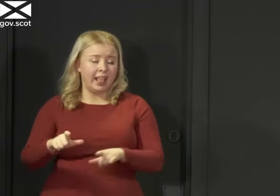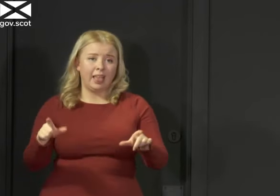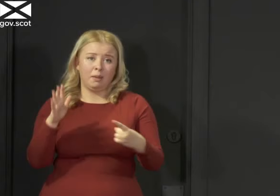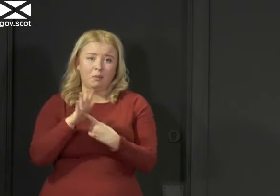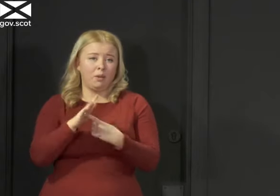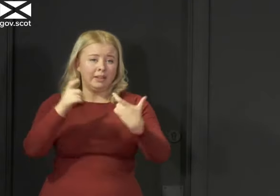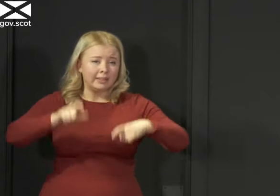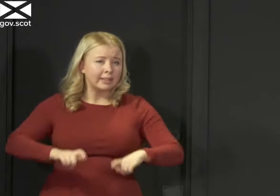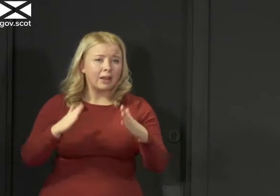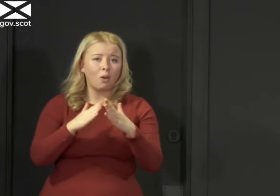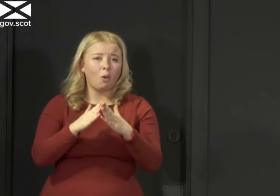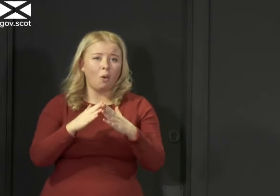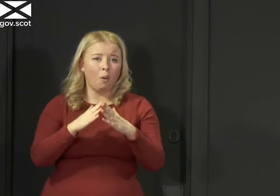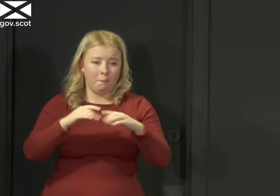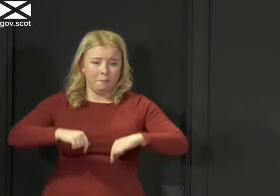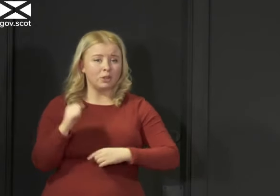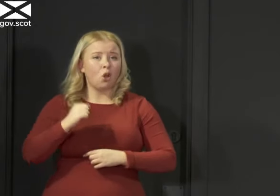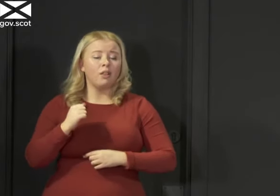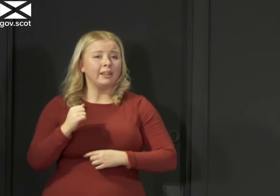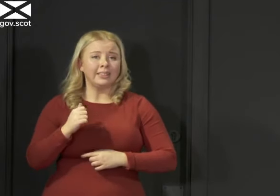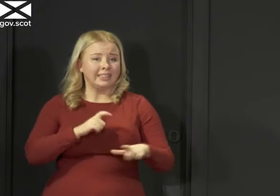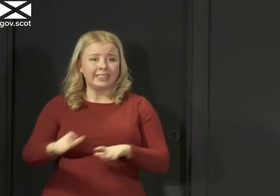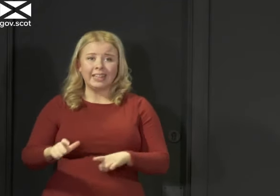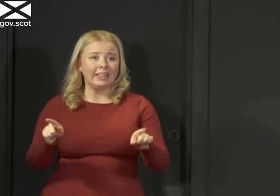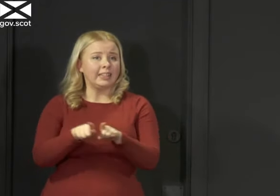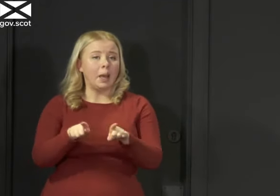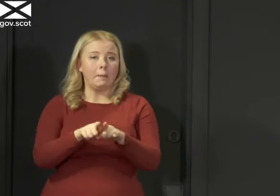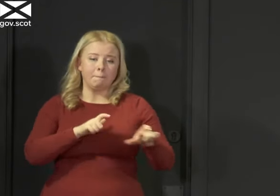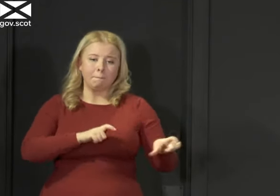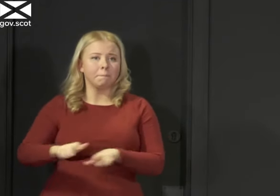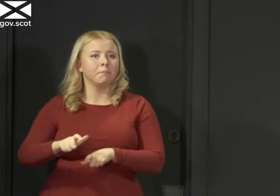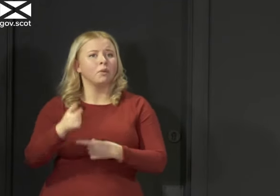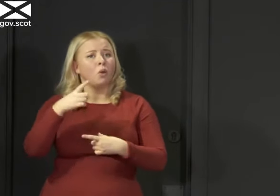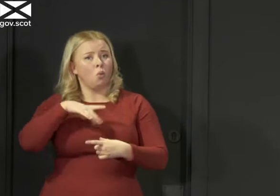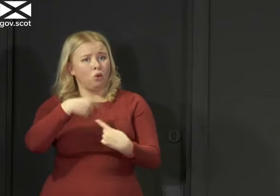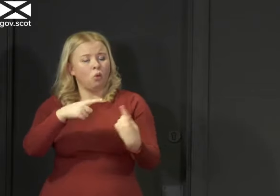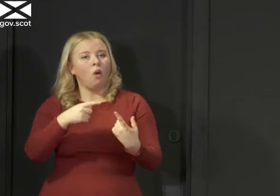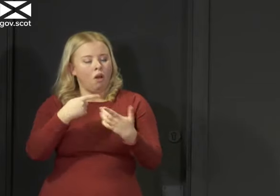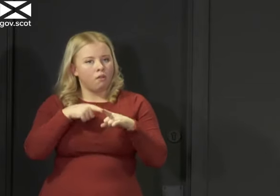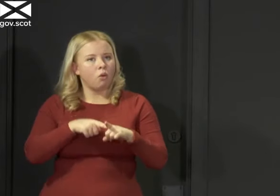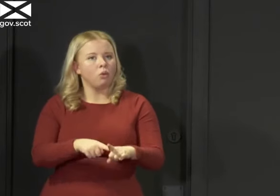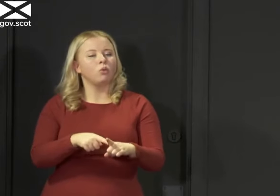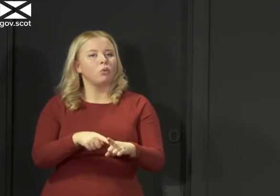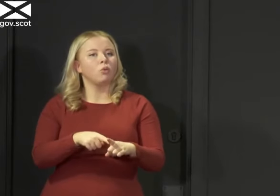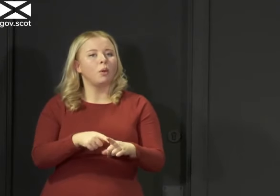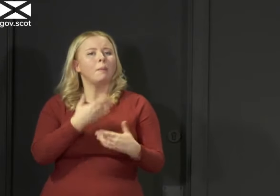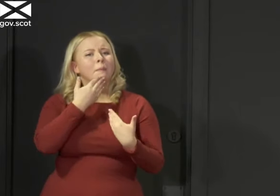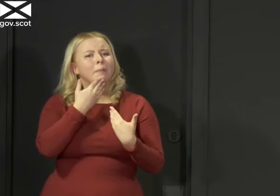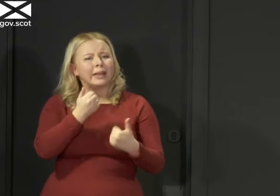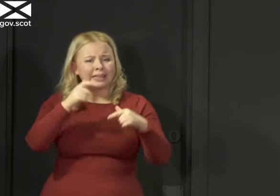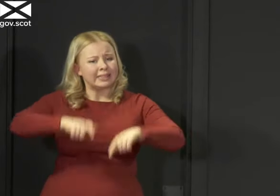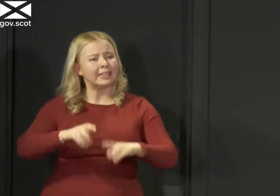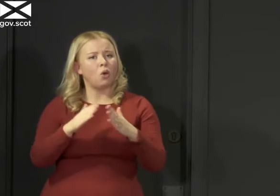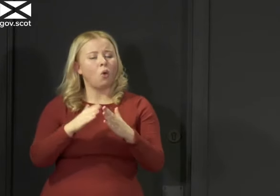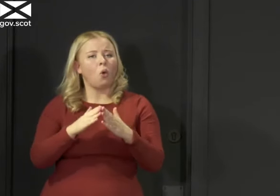stay-at-home message in Scotland is the one that we want everybody still to hear at this stage, and that is please stay at home